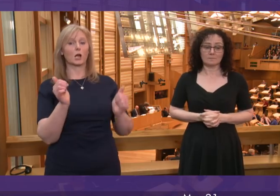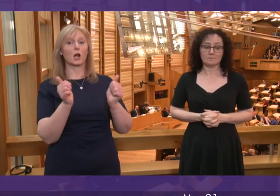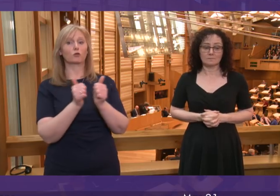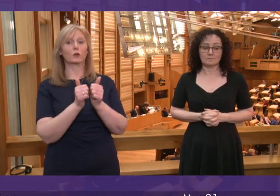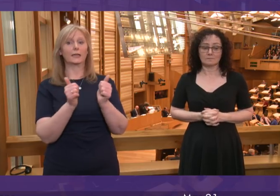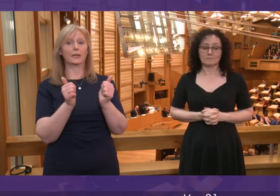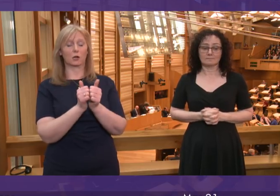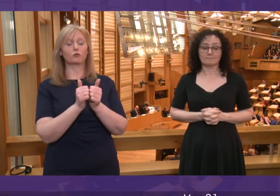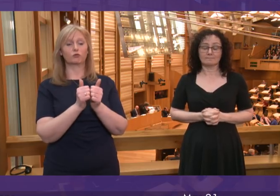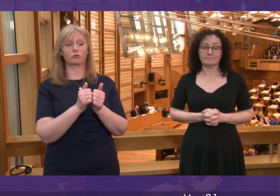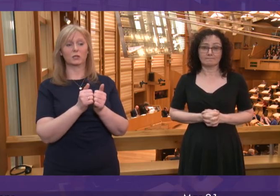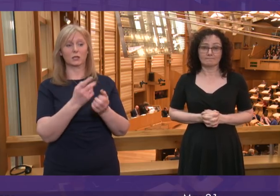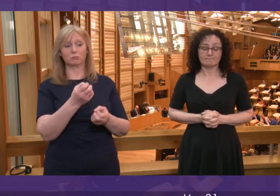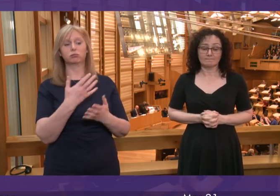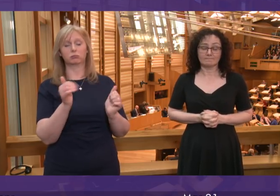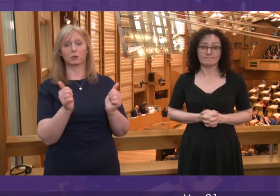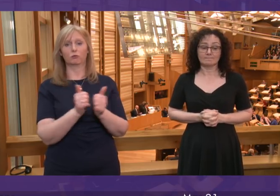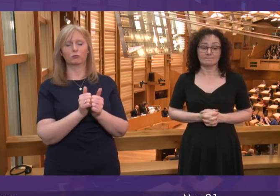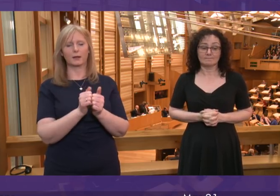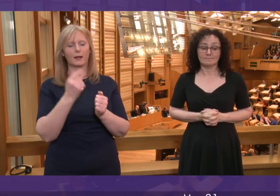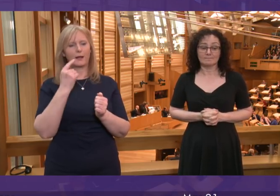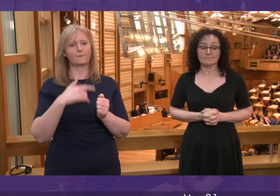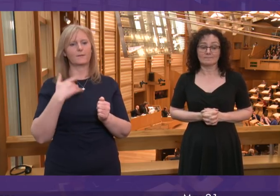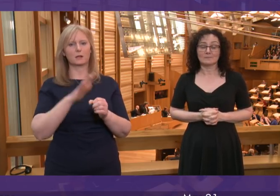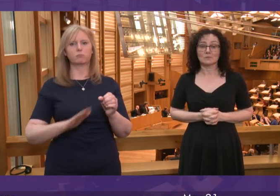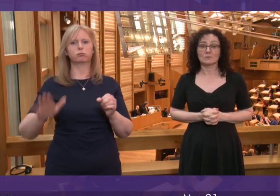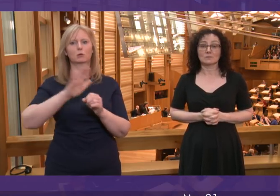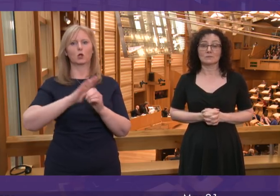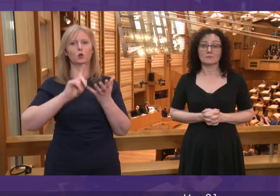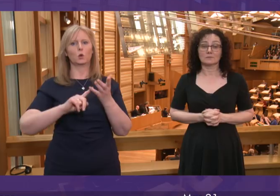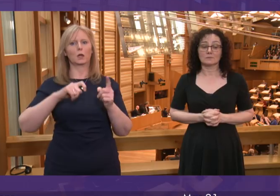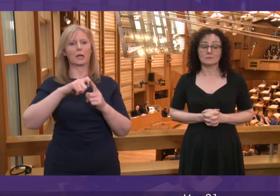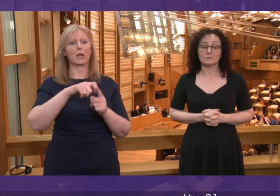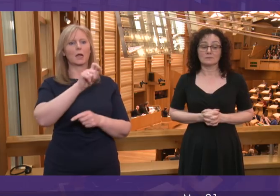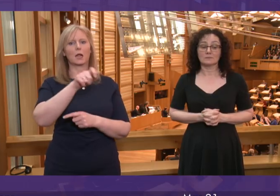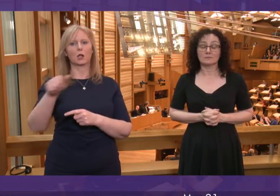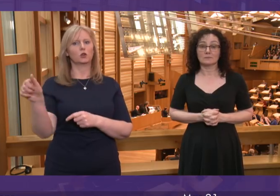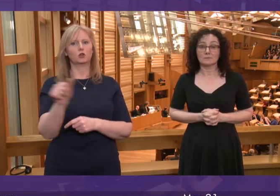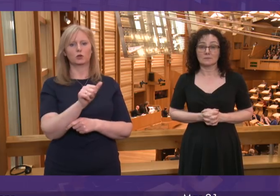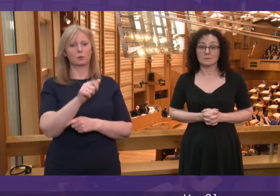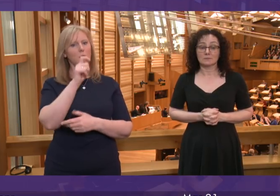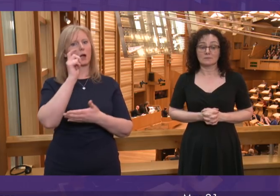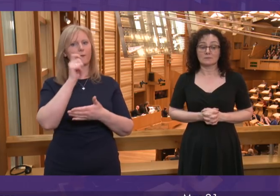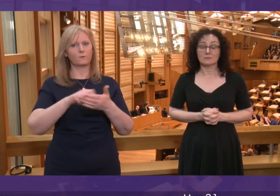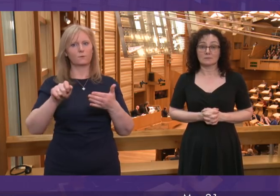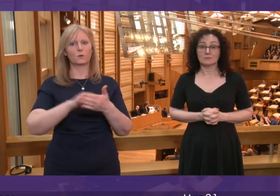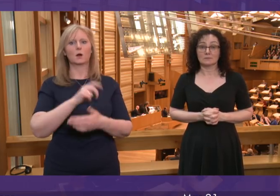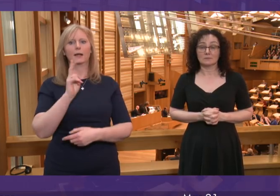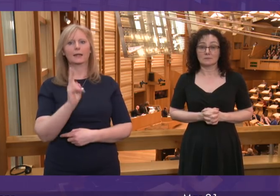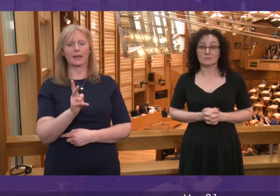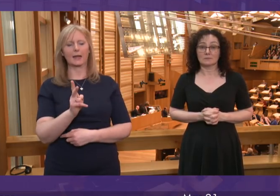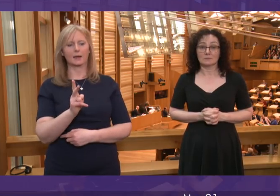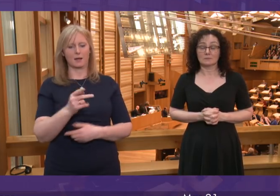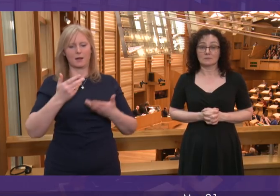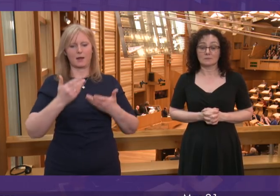with all of that. I think people across the UK should have the opportunity to vote again, given everything they now know that